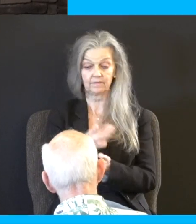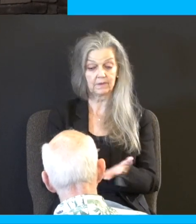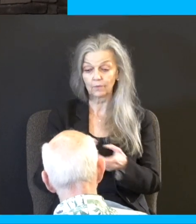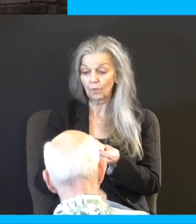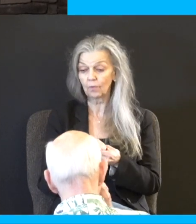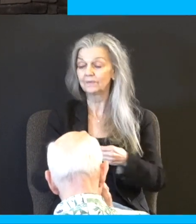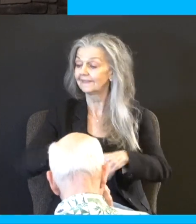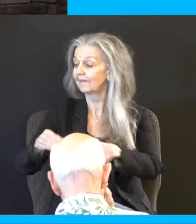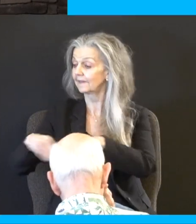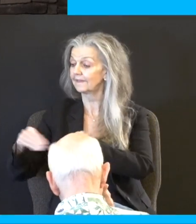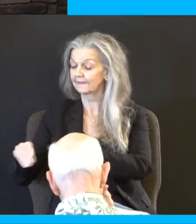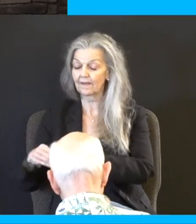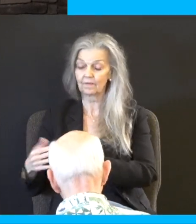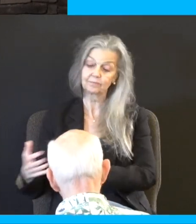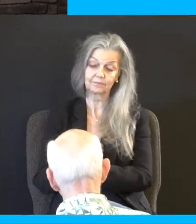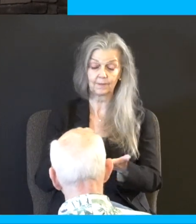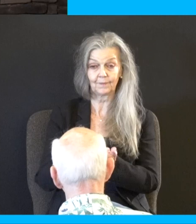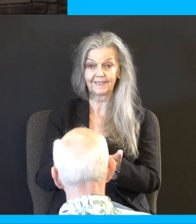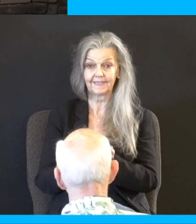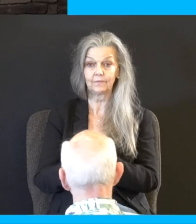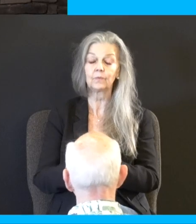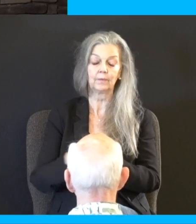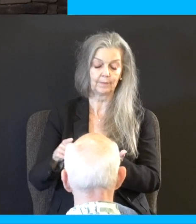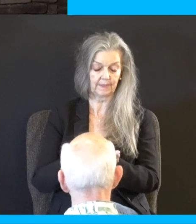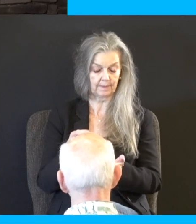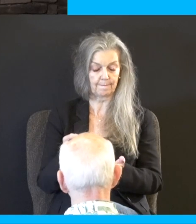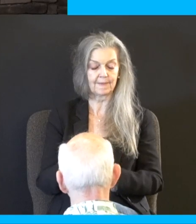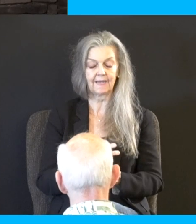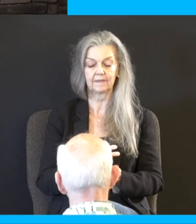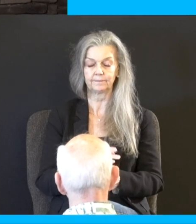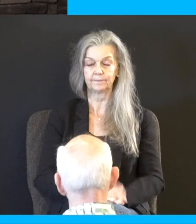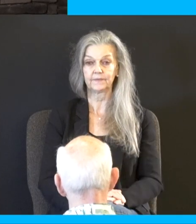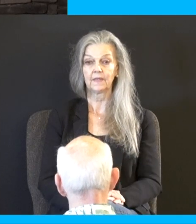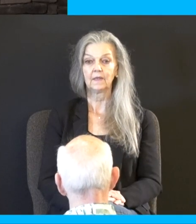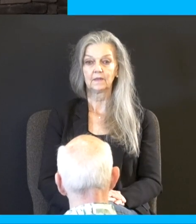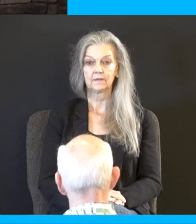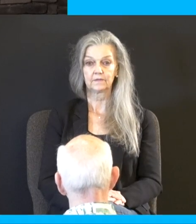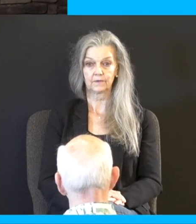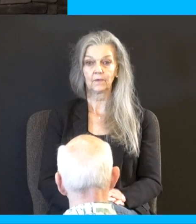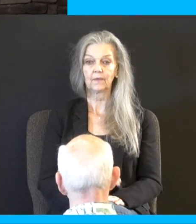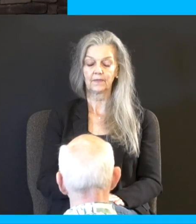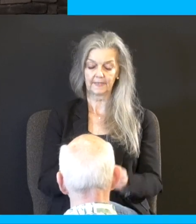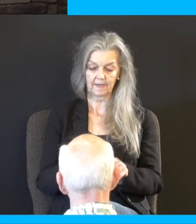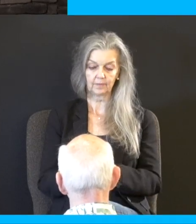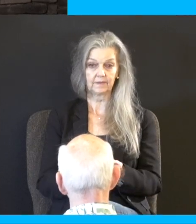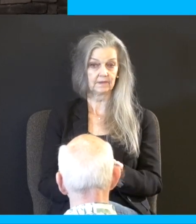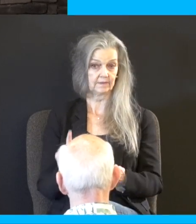servitude, and the revenue from that servitude would then be applied towards their debts. So if you remember that, there can be instances where a daughter